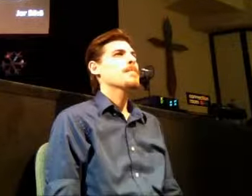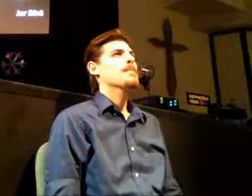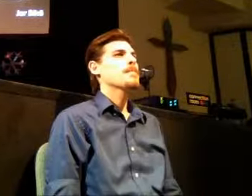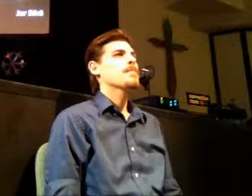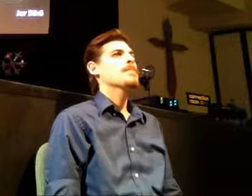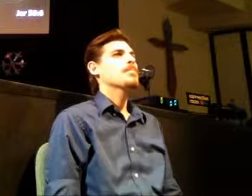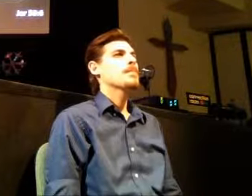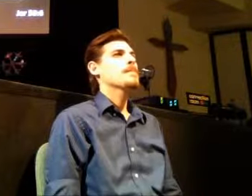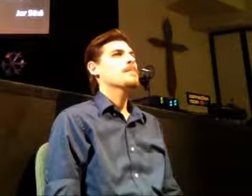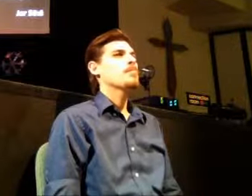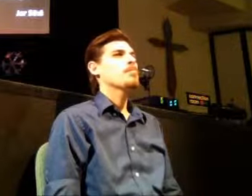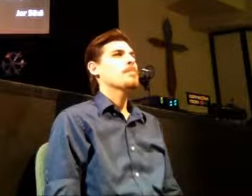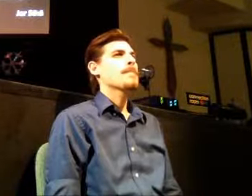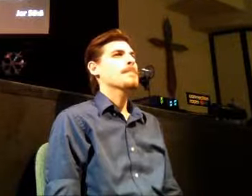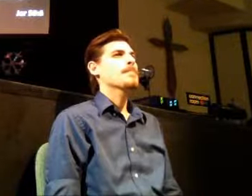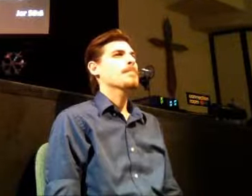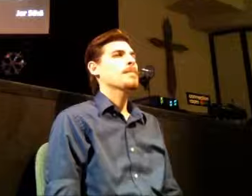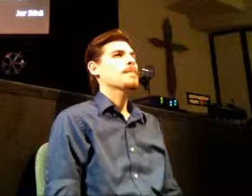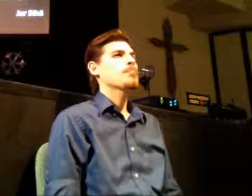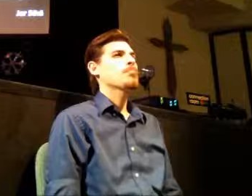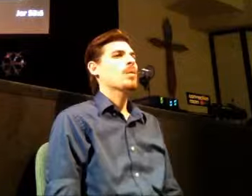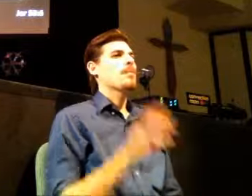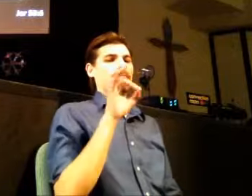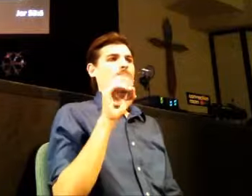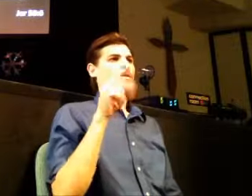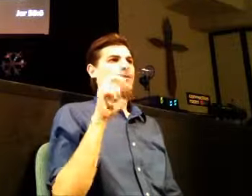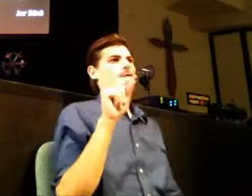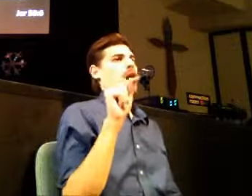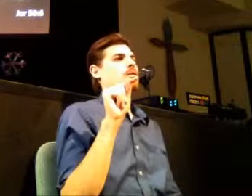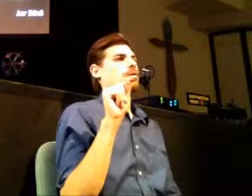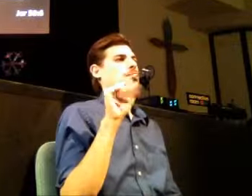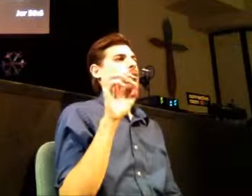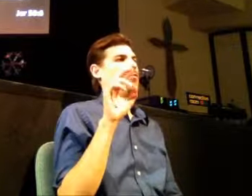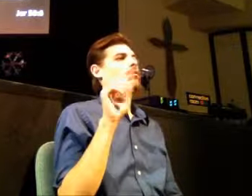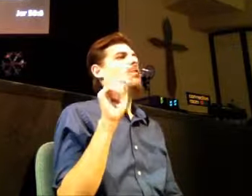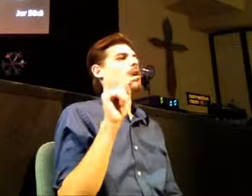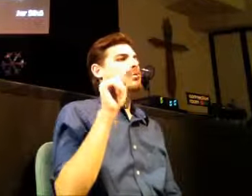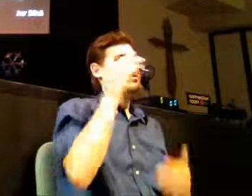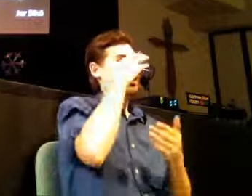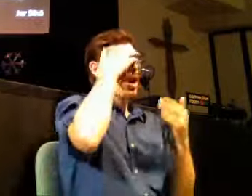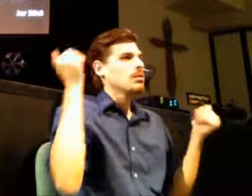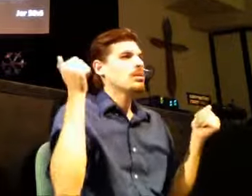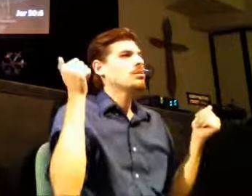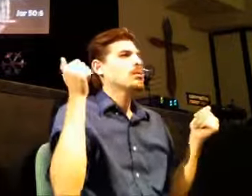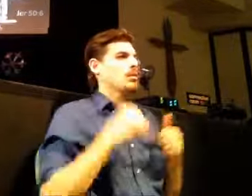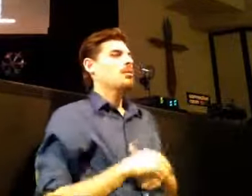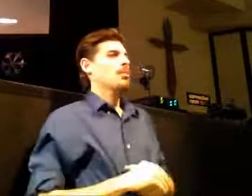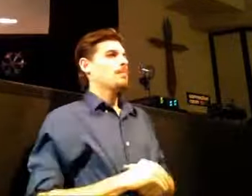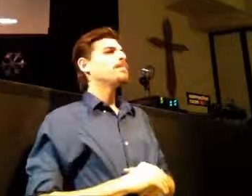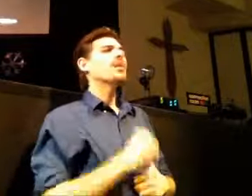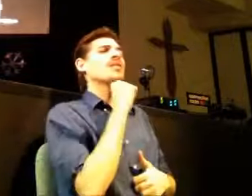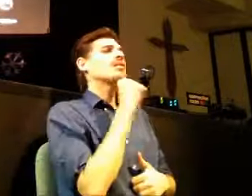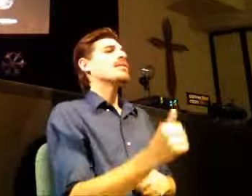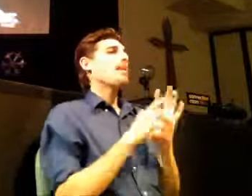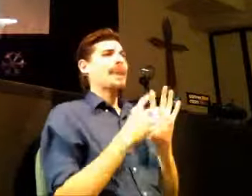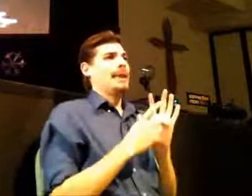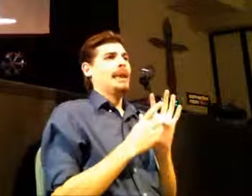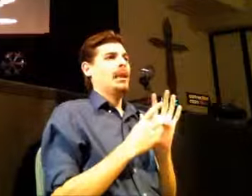mountains uh they wander over mountain and hill and get this and forgot their own resting place now when he says they forgot their own resting place he's not just saying okay well they forgot where they live and they're like